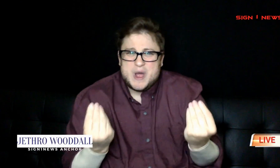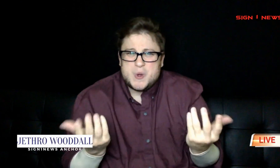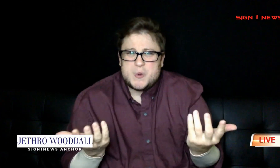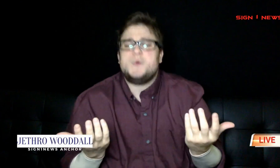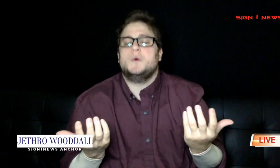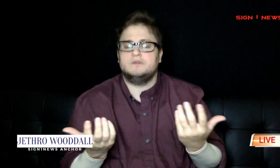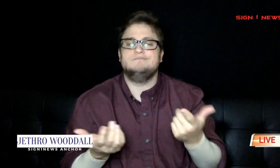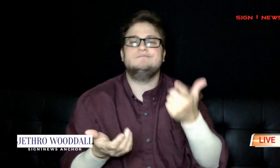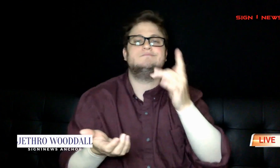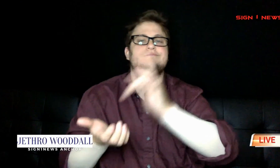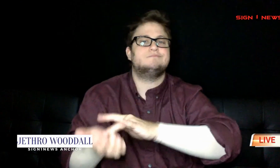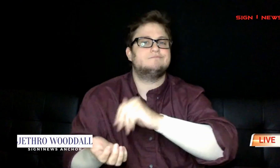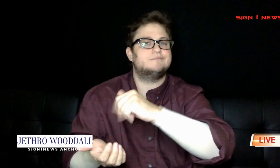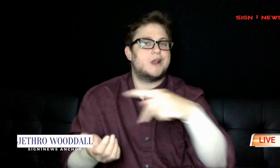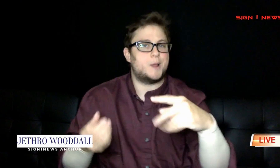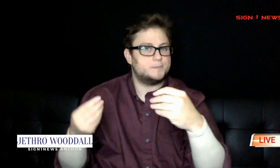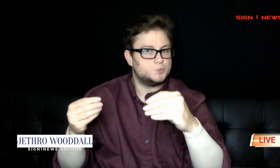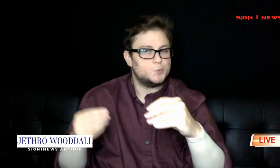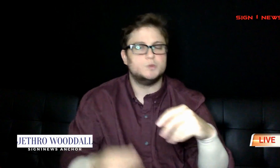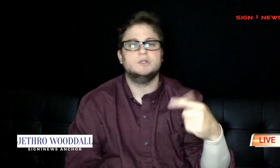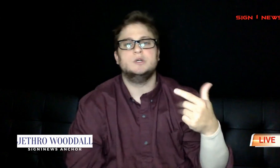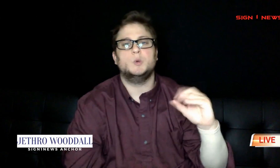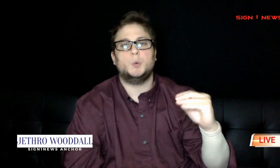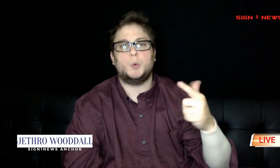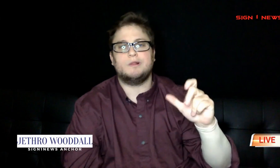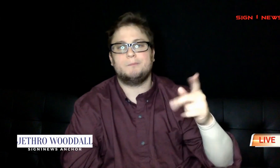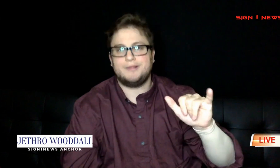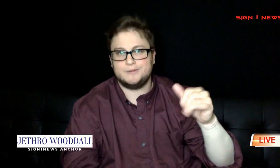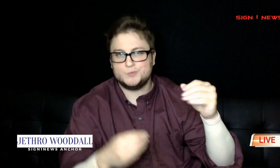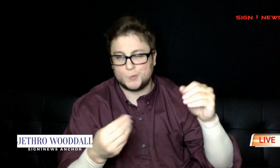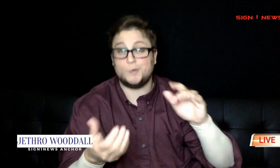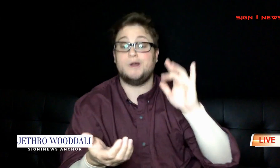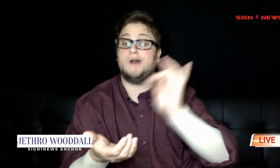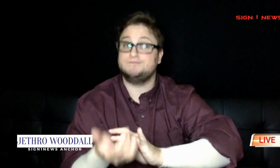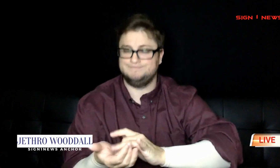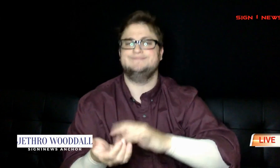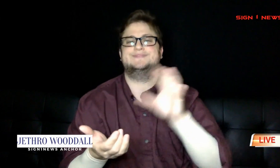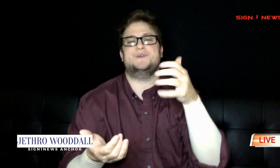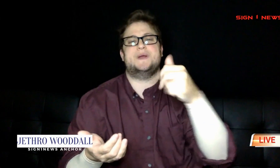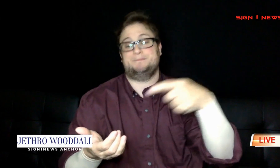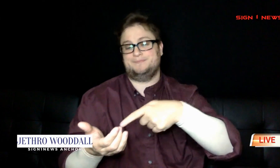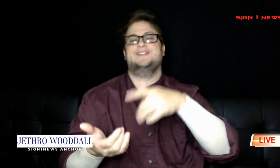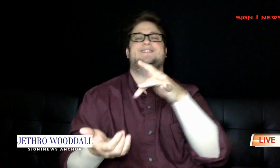You can download the Sign One News app by heading to the App Store or Google Play Store on your smartphone.